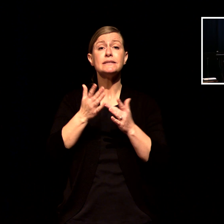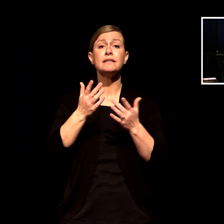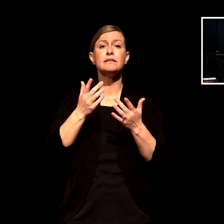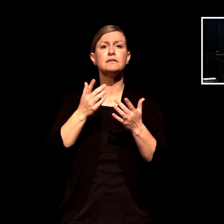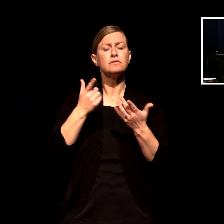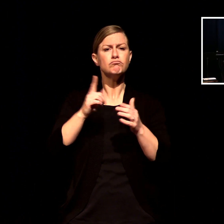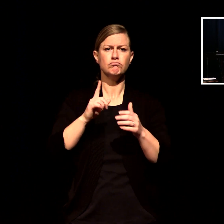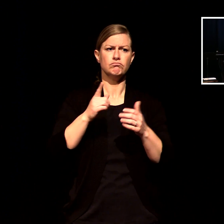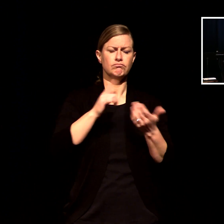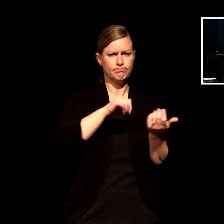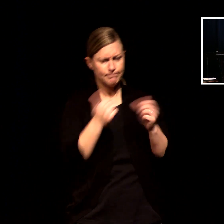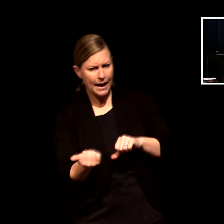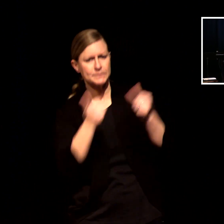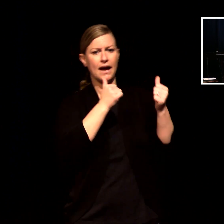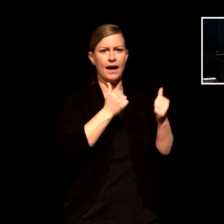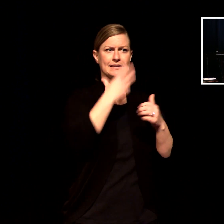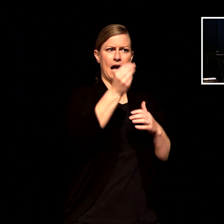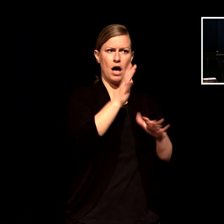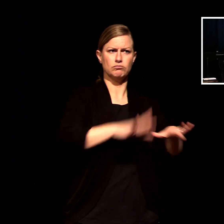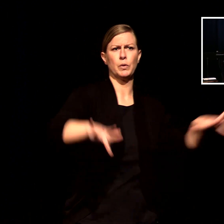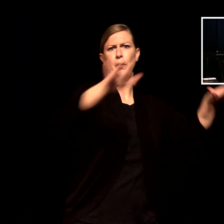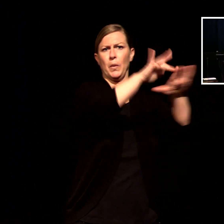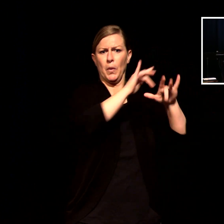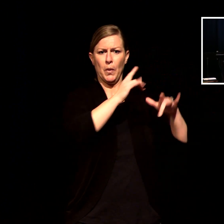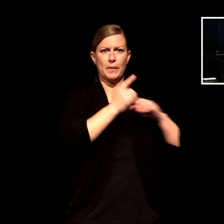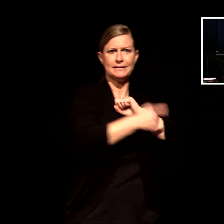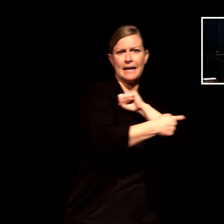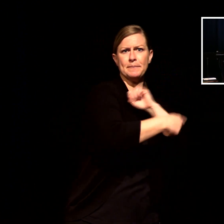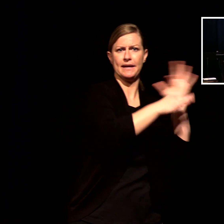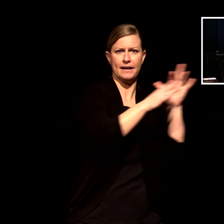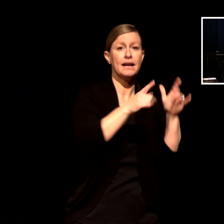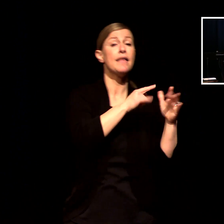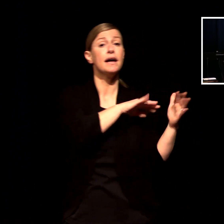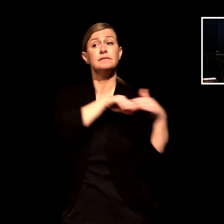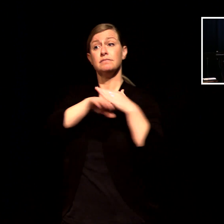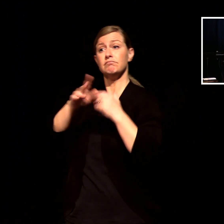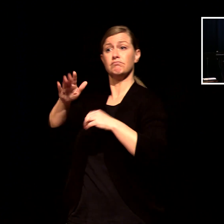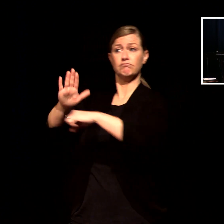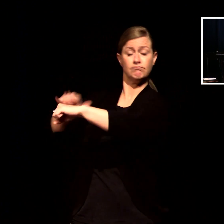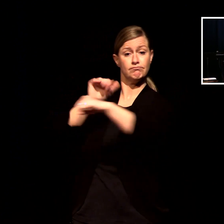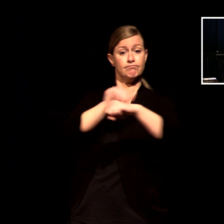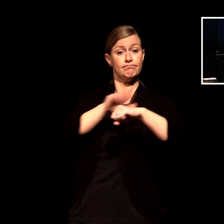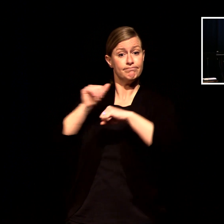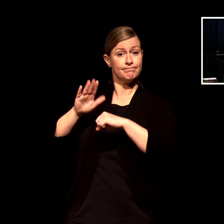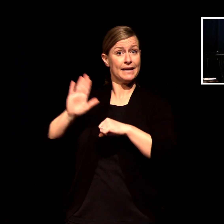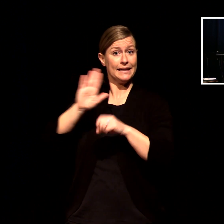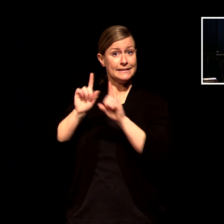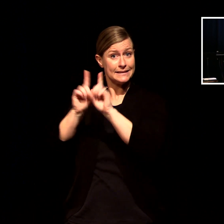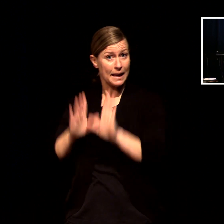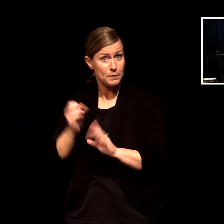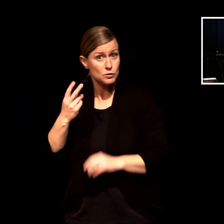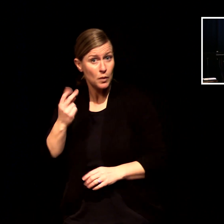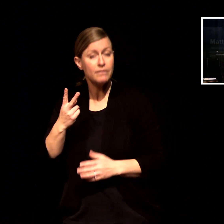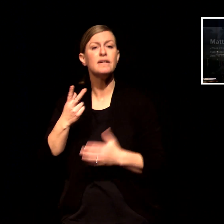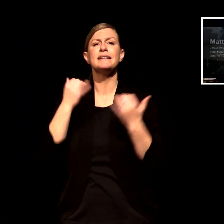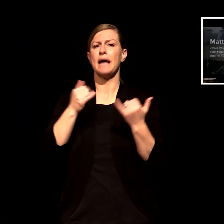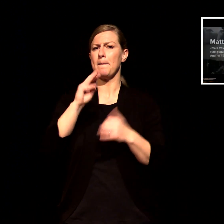and he begins ministry this is the first movement in matthew and it begins with this verse matthew 4 23 jesus traveled throughout the region of galilee